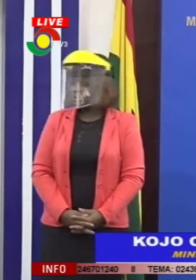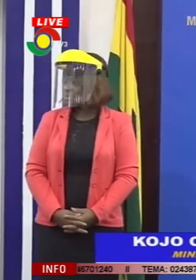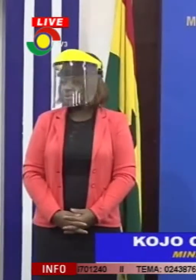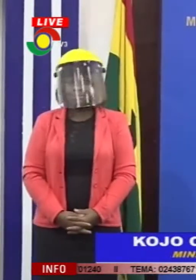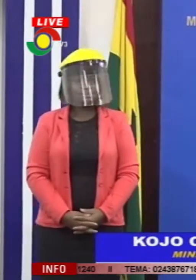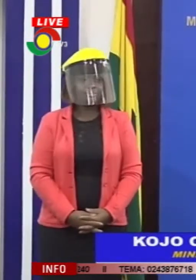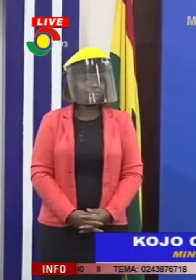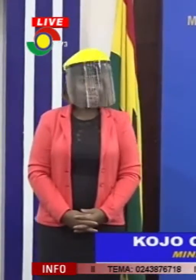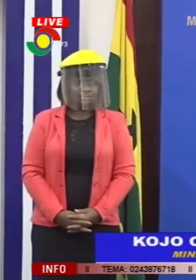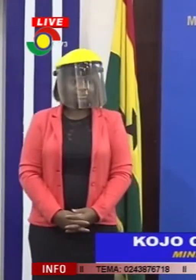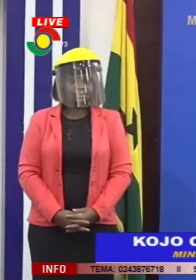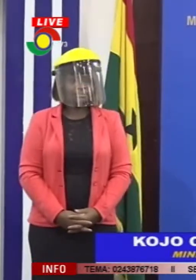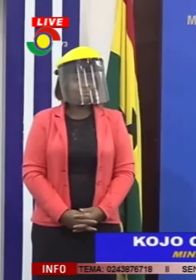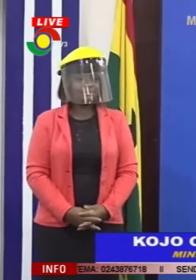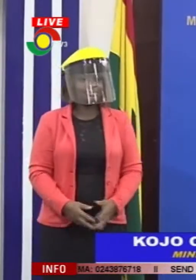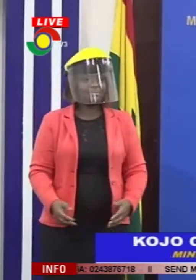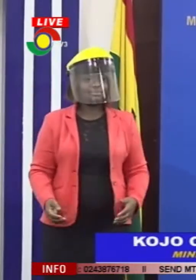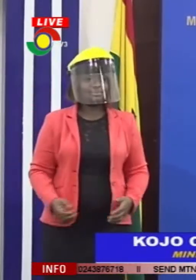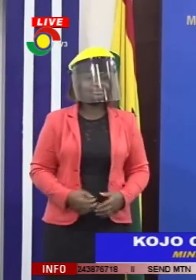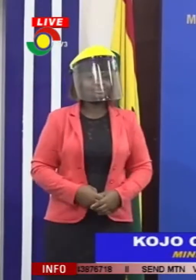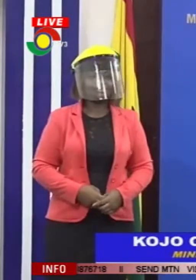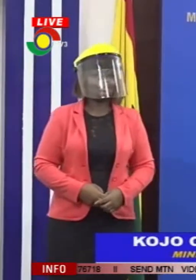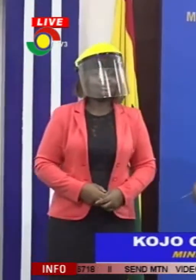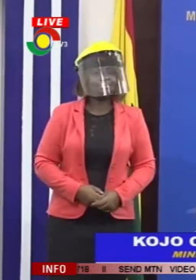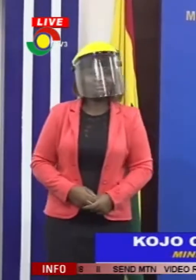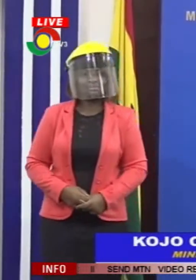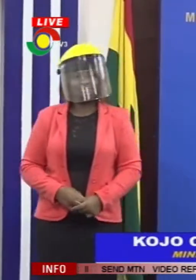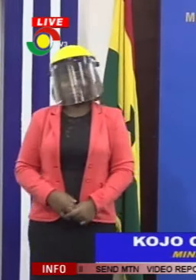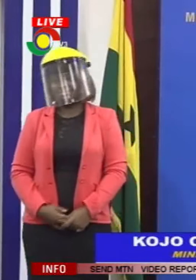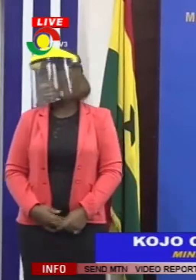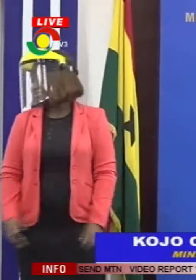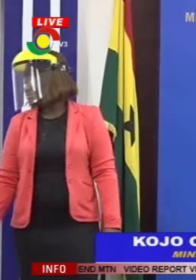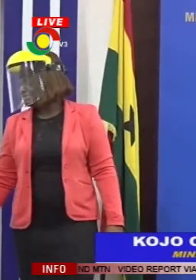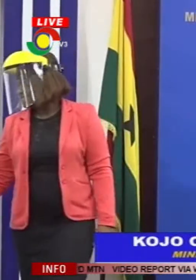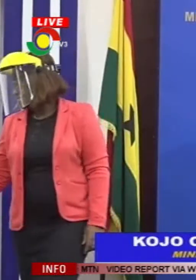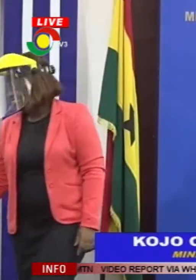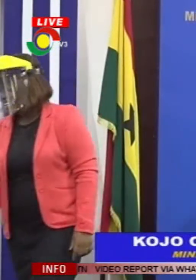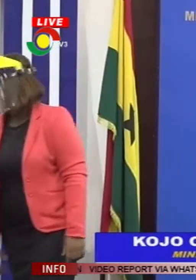Oh, sorry. Sorry. The IDT. The IDT. Please take that and then we'll consider that as a wrap.